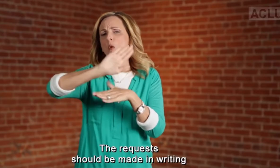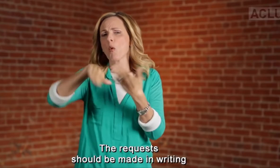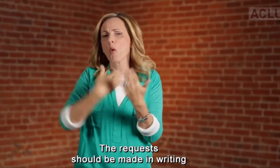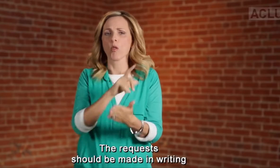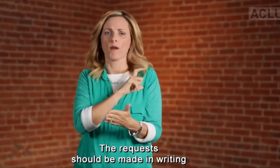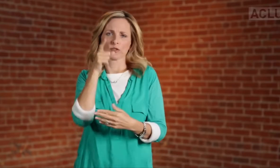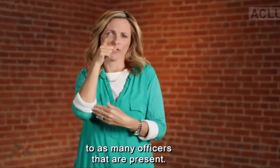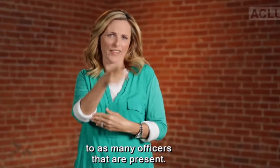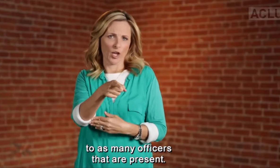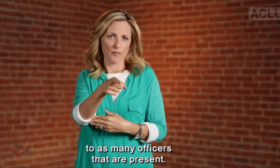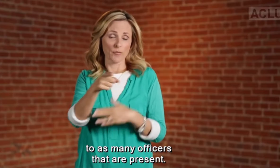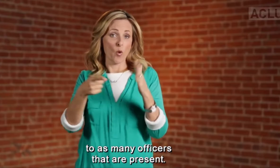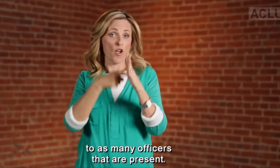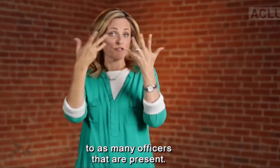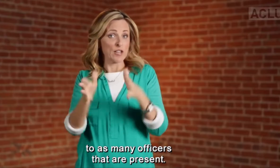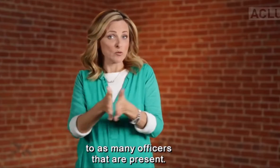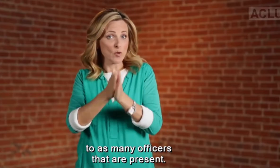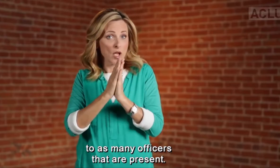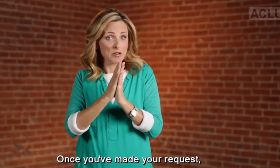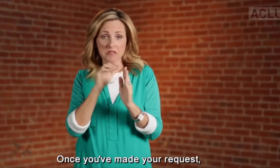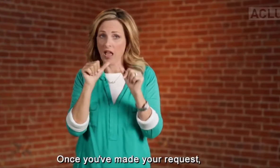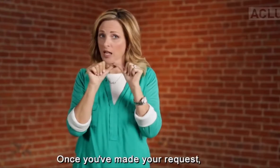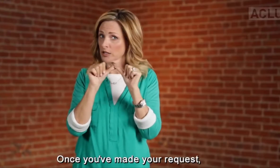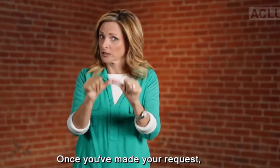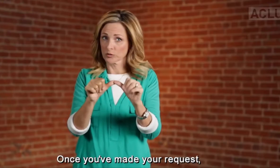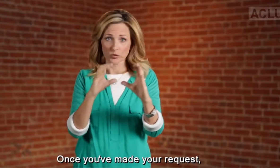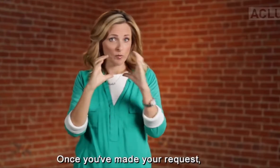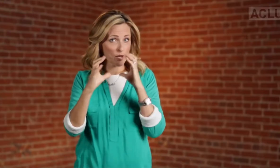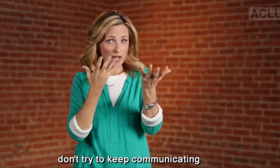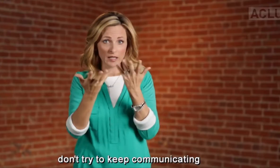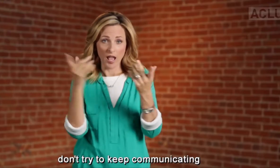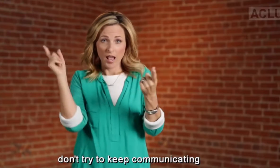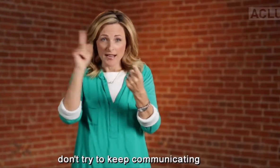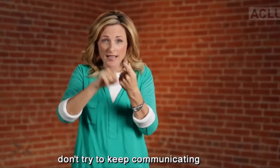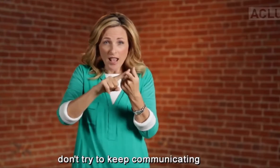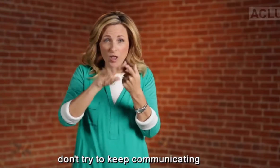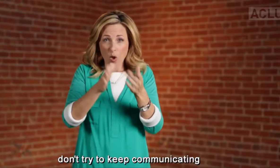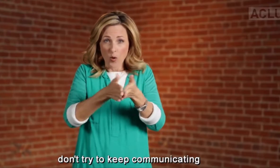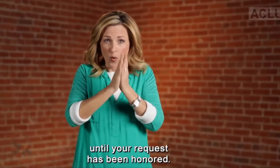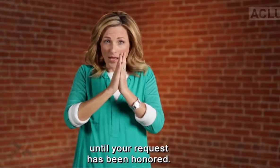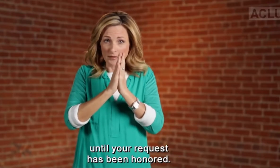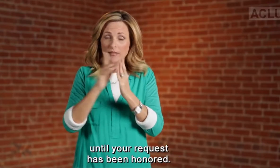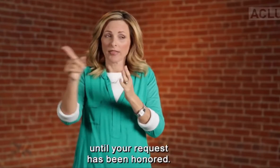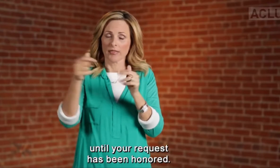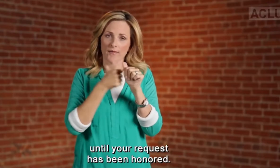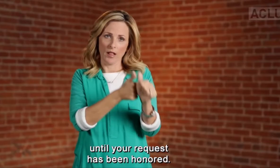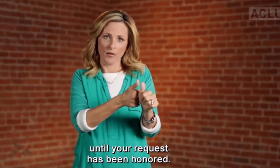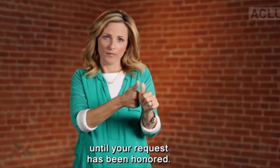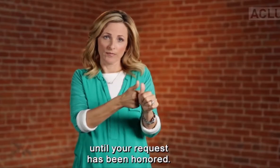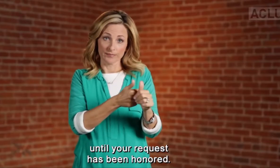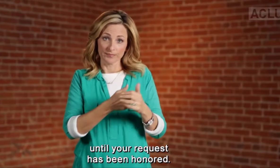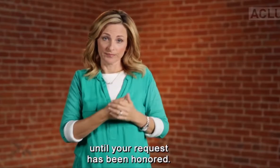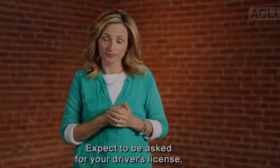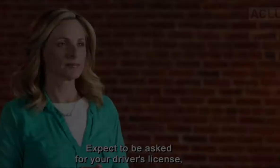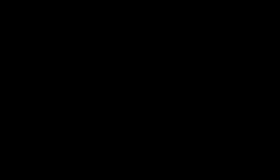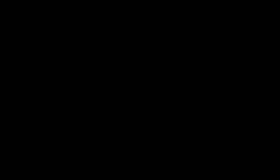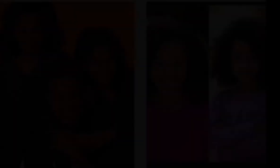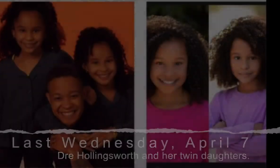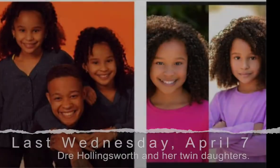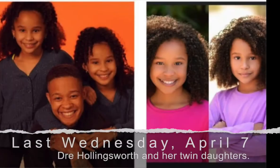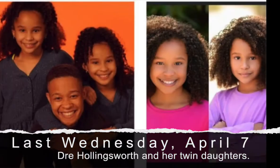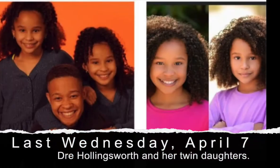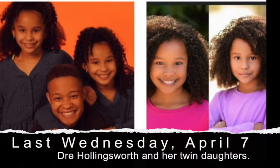The requests should be made in writing to as many officers that are present. Once you've made your request, don't try to keep communicating until your request has been honored.